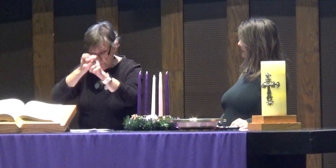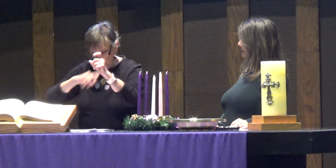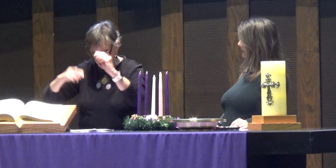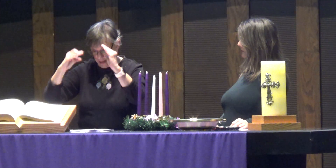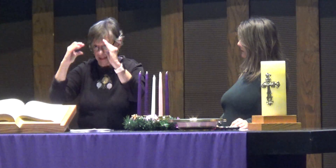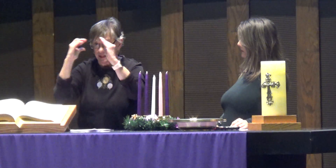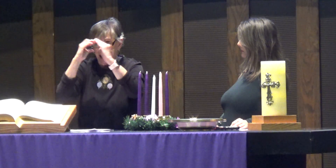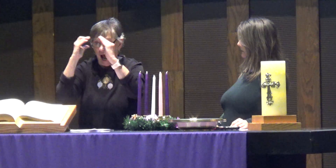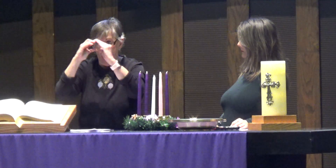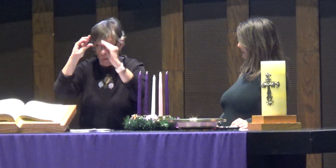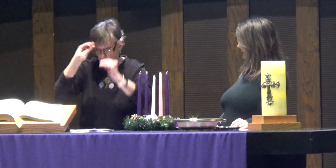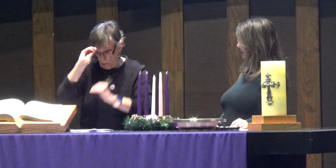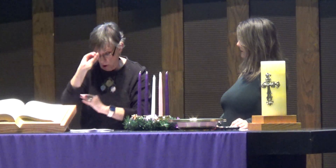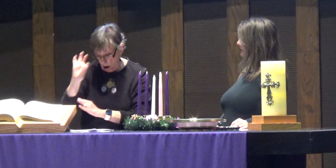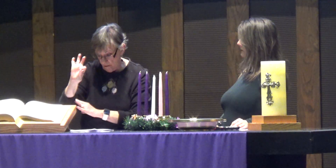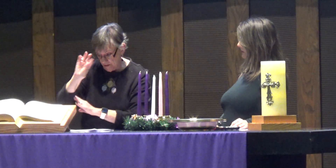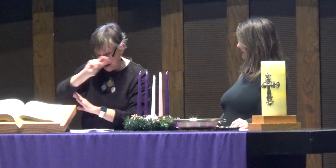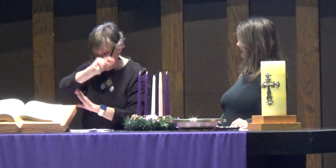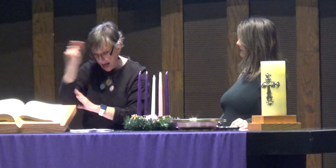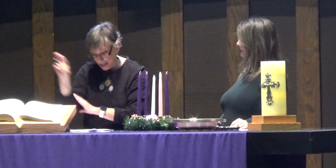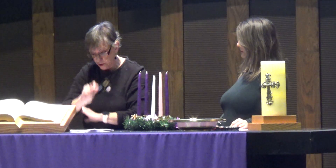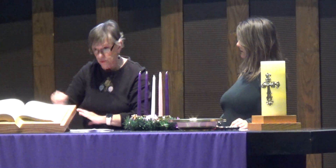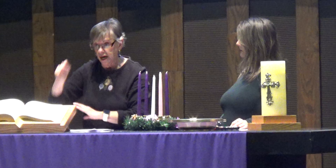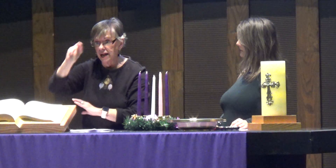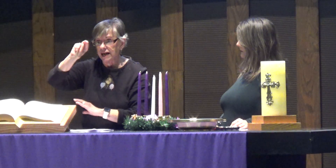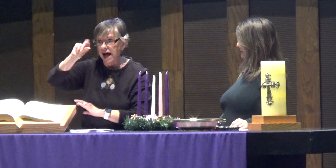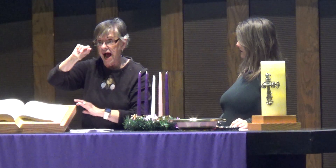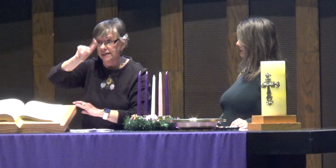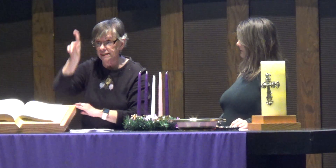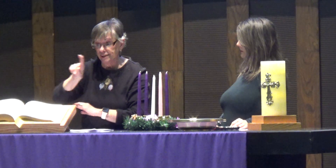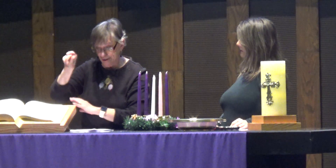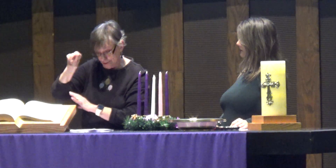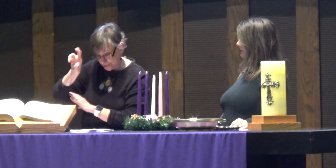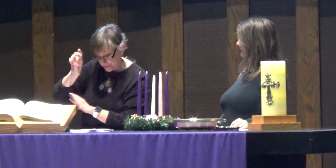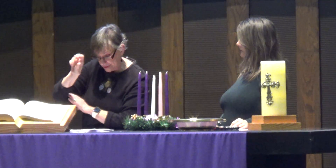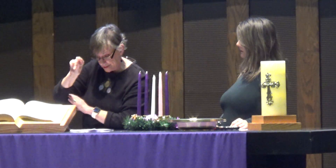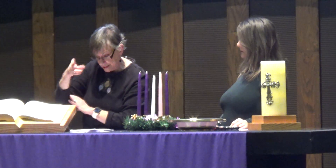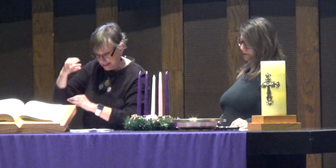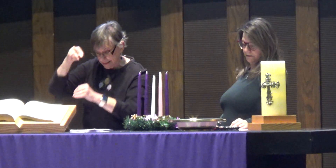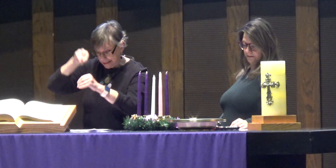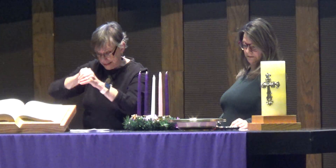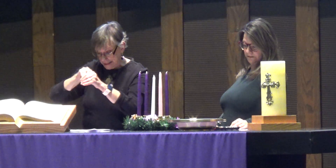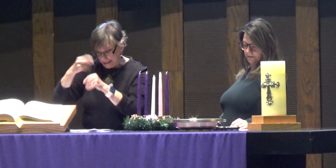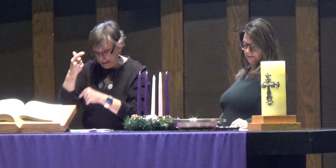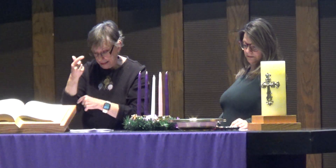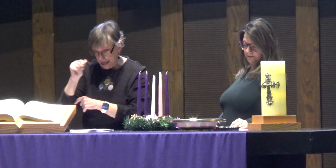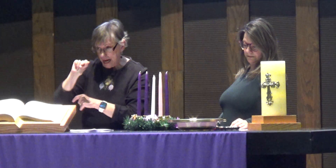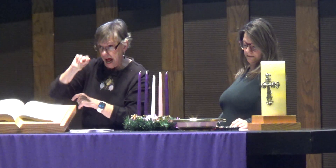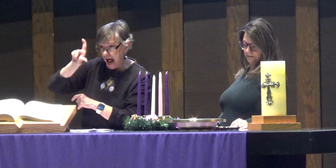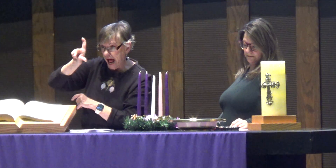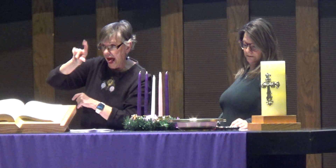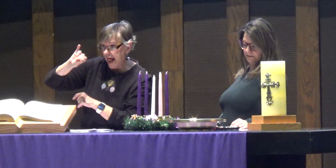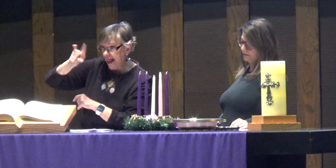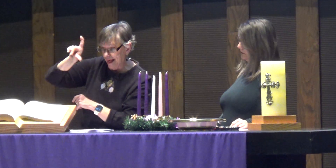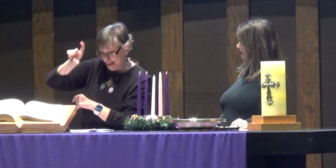So Joseph also went out from the town of Nazareth in Galilee,